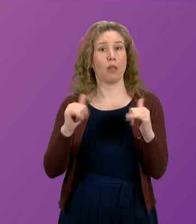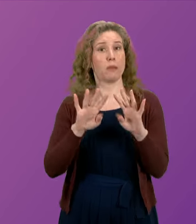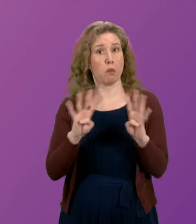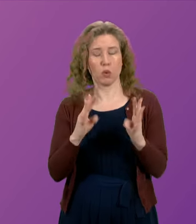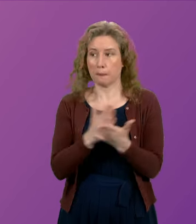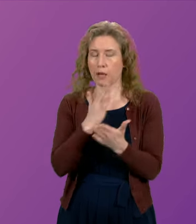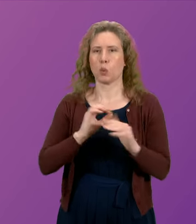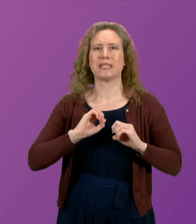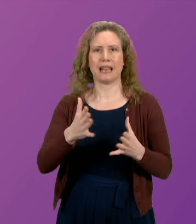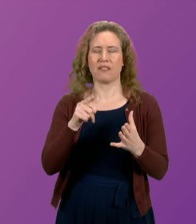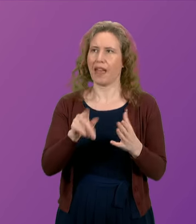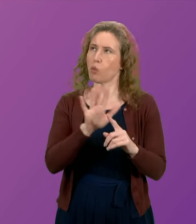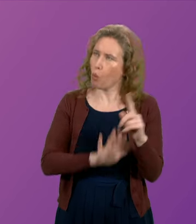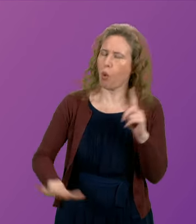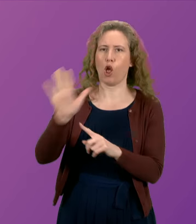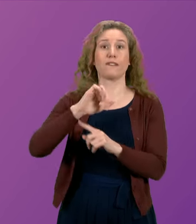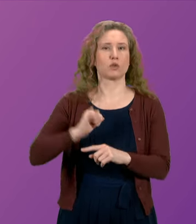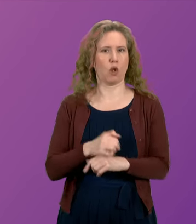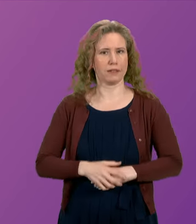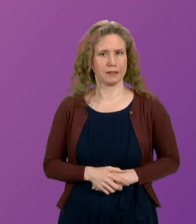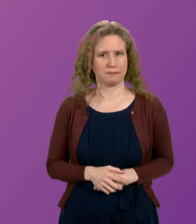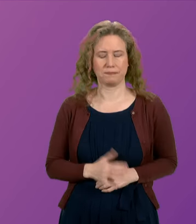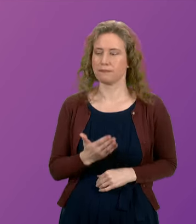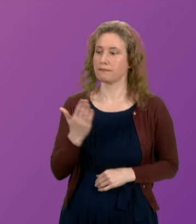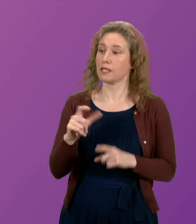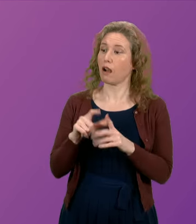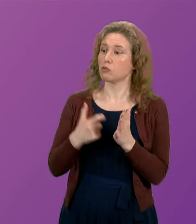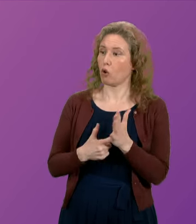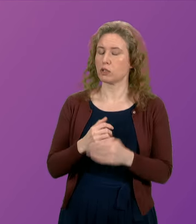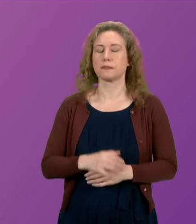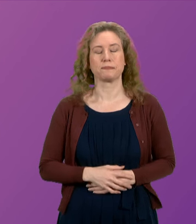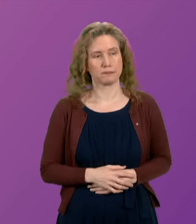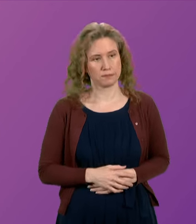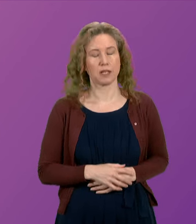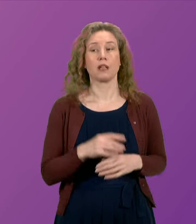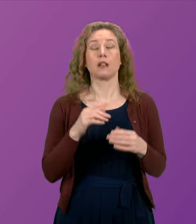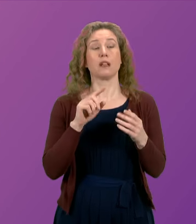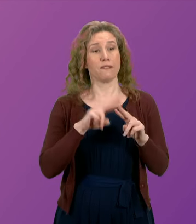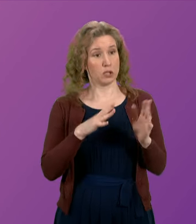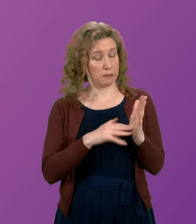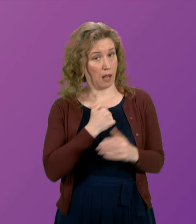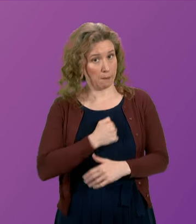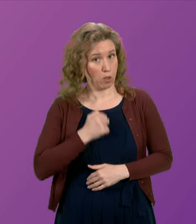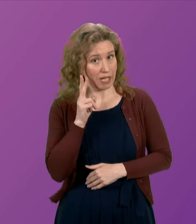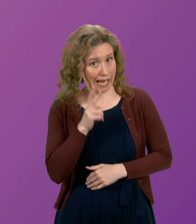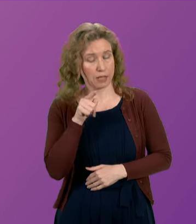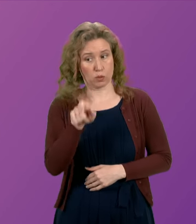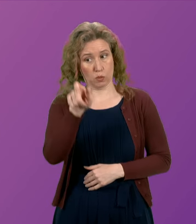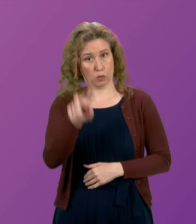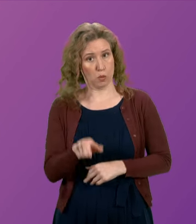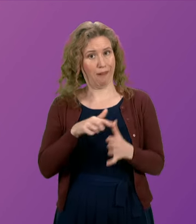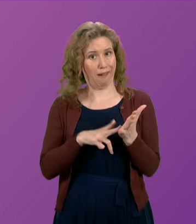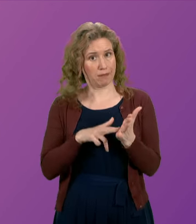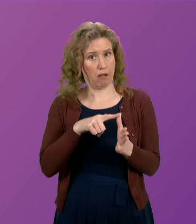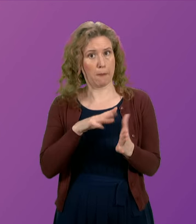sure that can be delivered in all localities in Scotland. Douglas Ross. The First Minister has apologised again to Anna McClintock, but